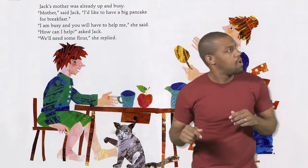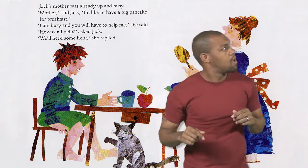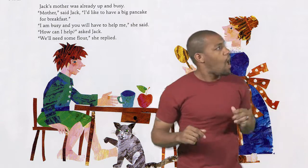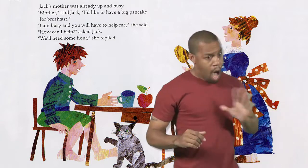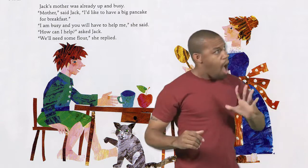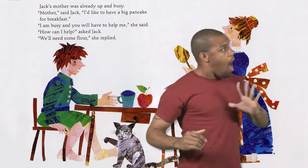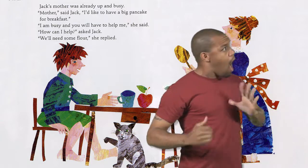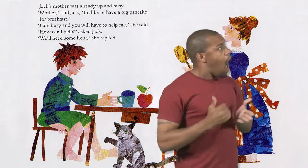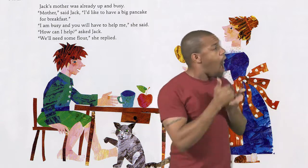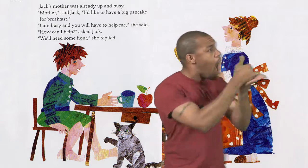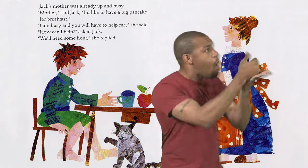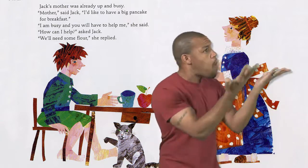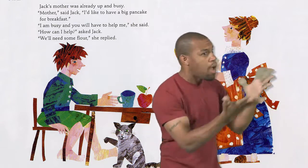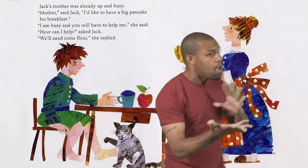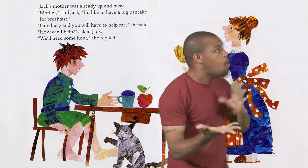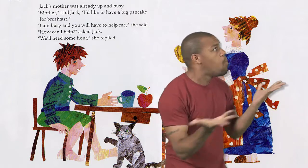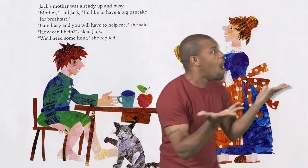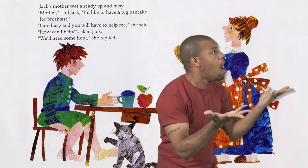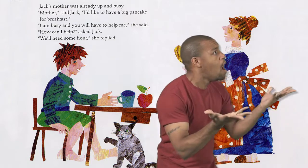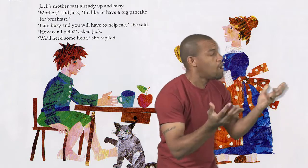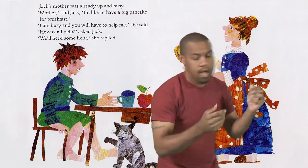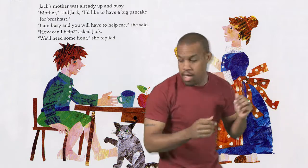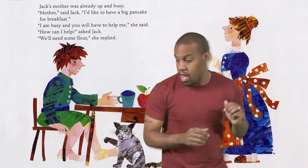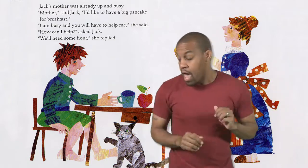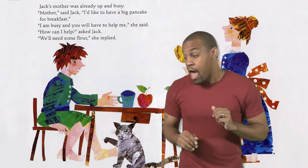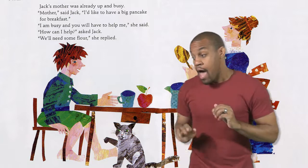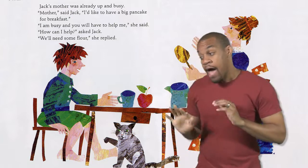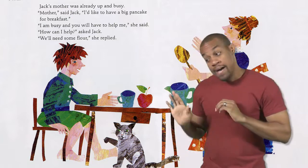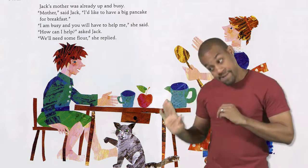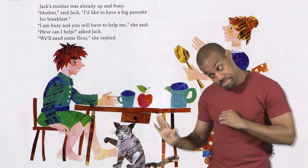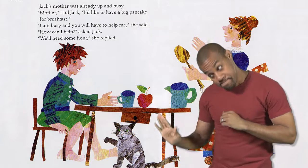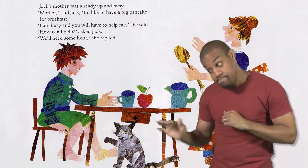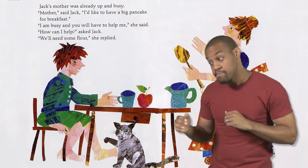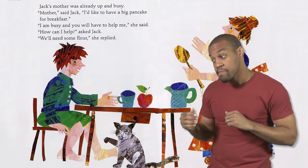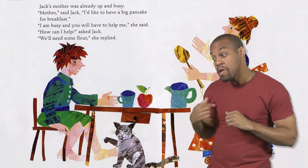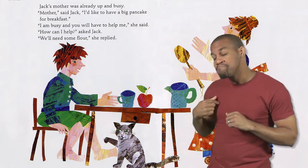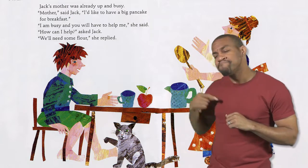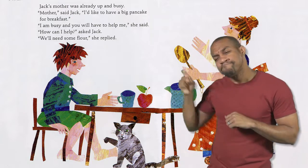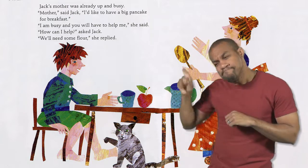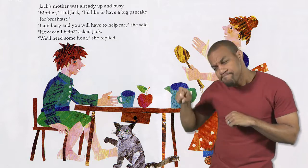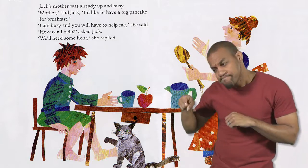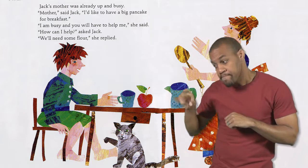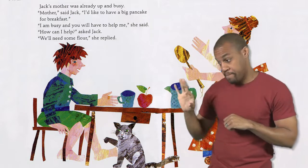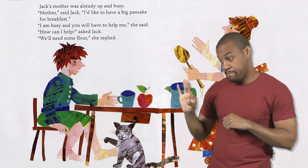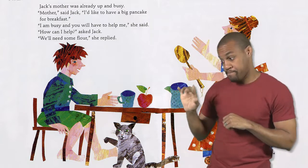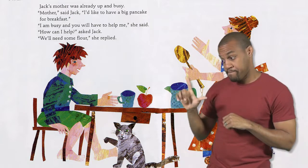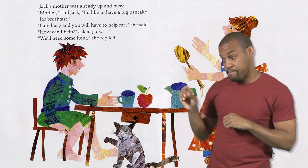How can I help, asked Jack We'll need some flour, she replied